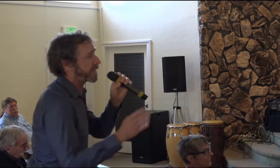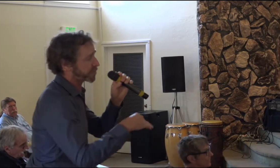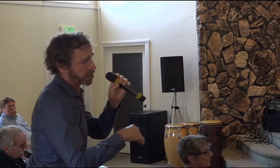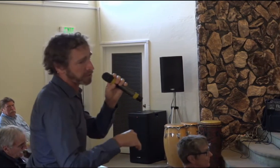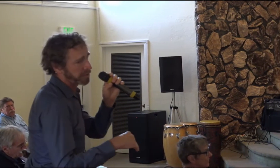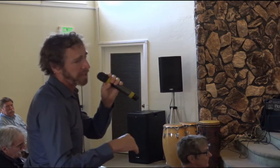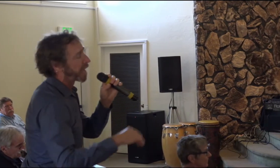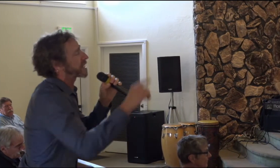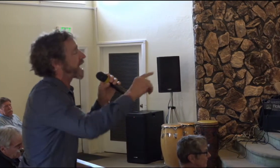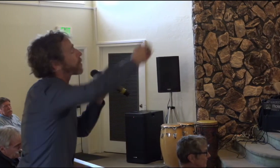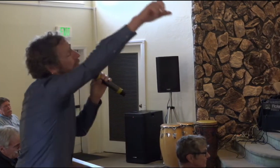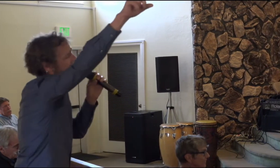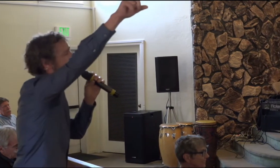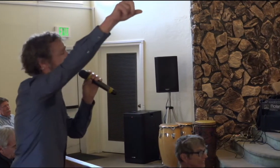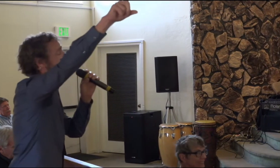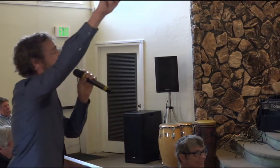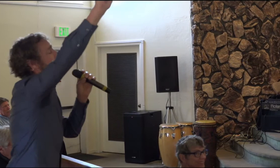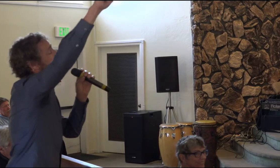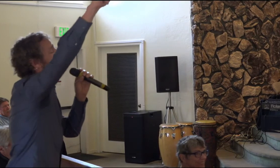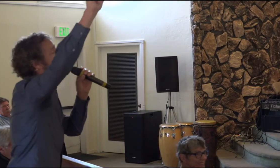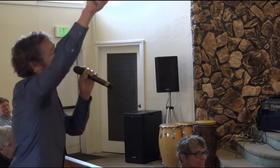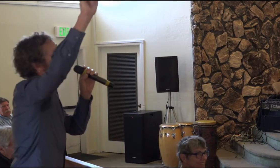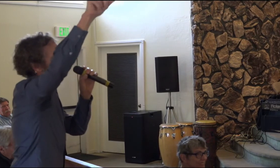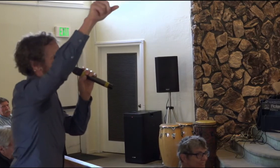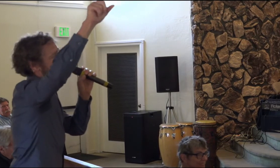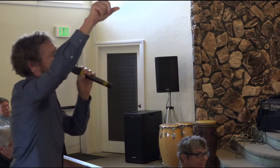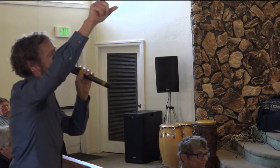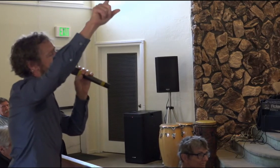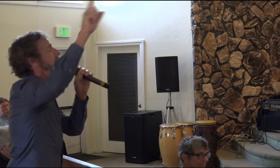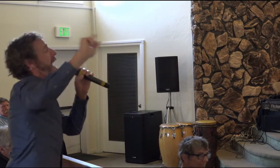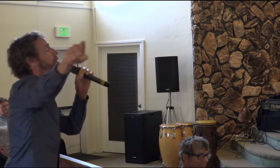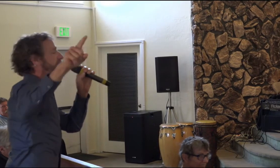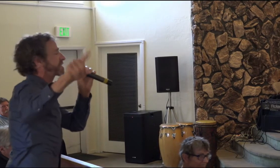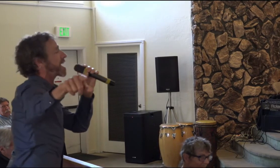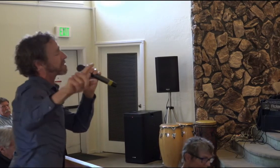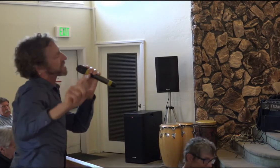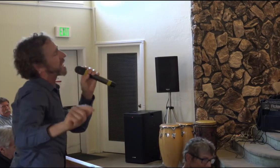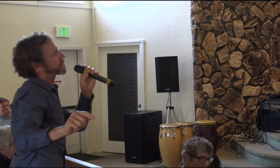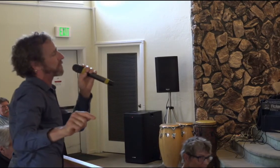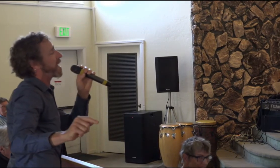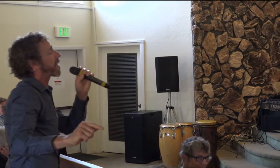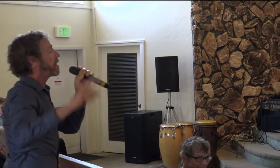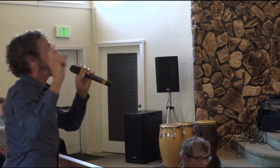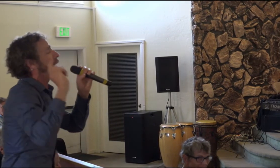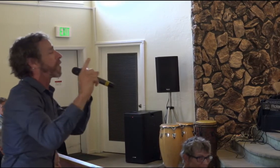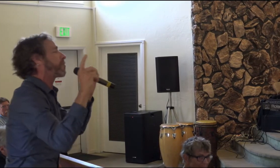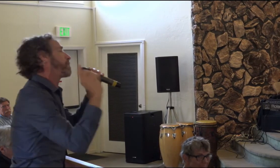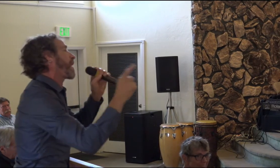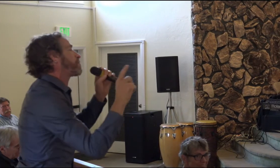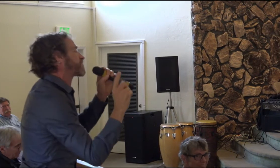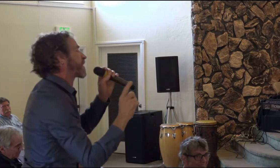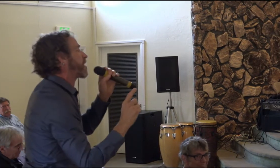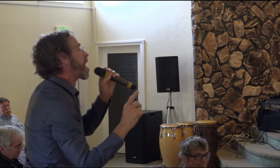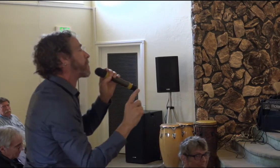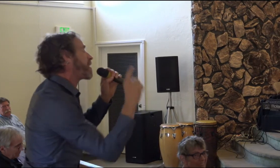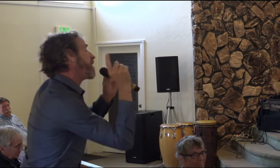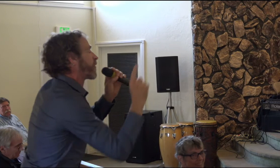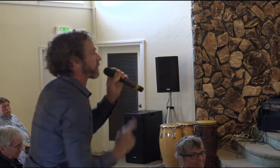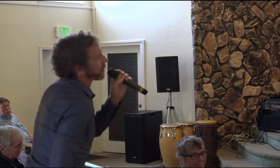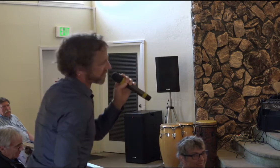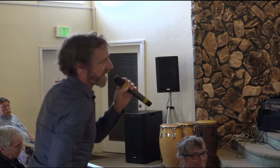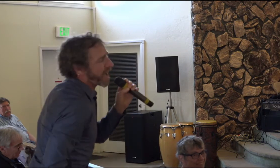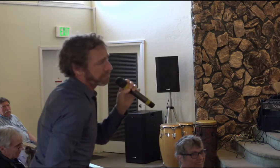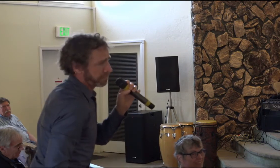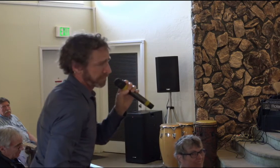pass this earth, because I'm going to heaven. I'm going to meet my maker up there. I'm going to stand beside your father, and we're going to be able to sing in harmony